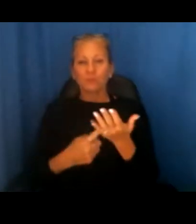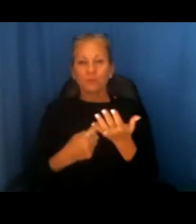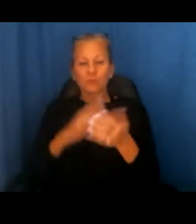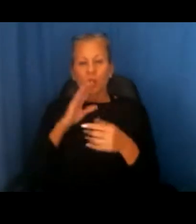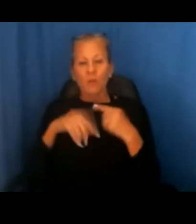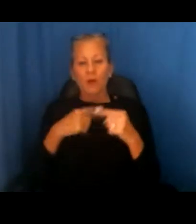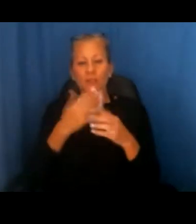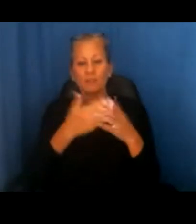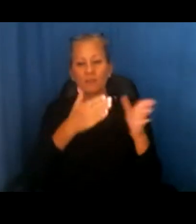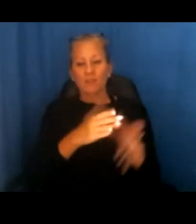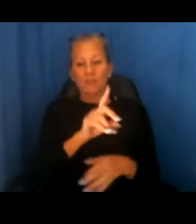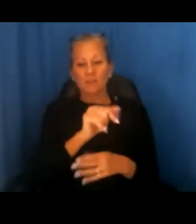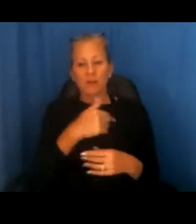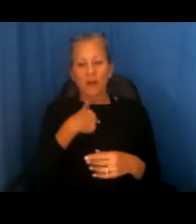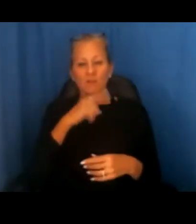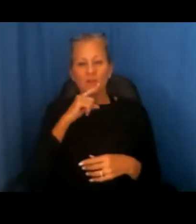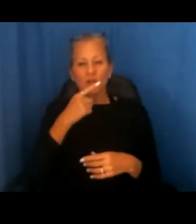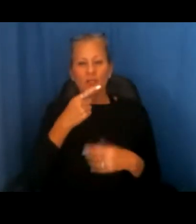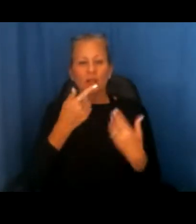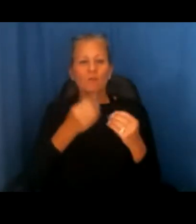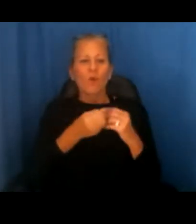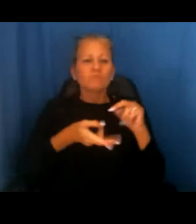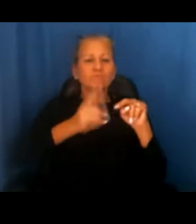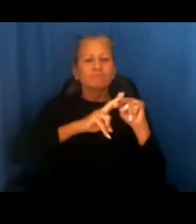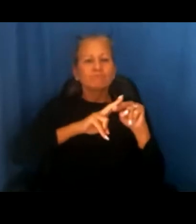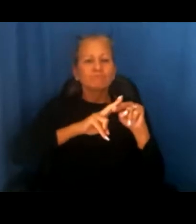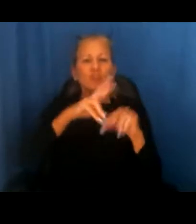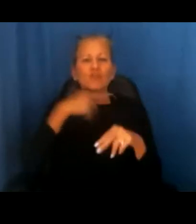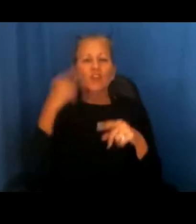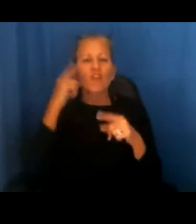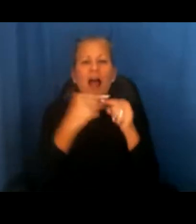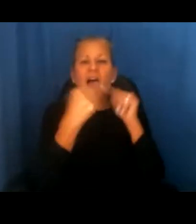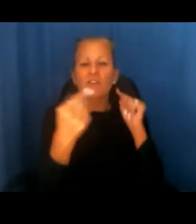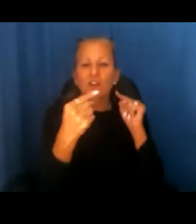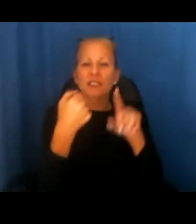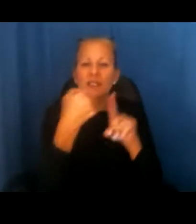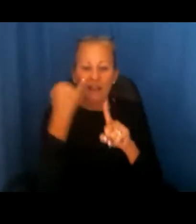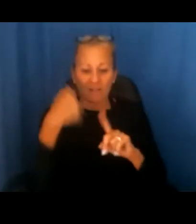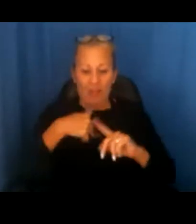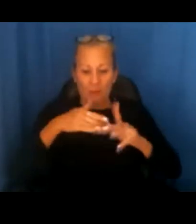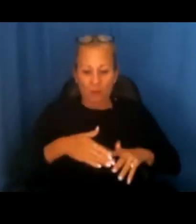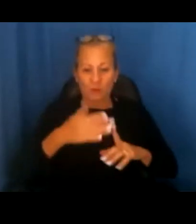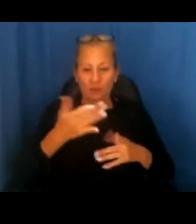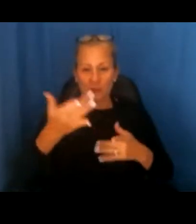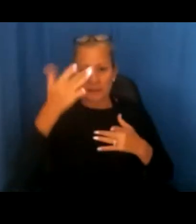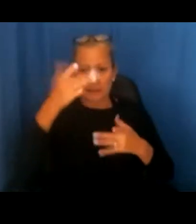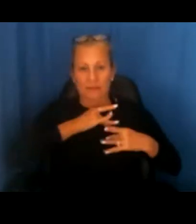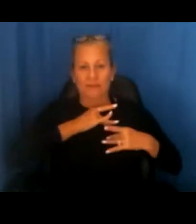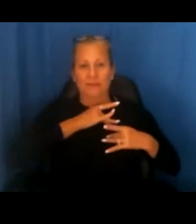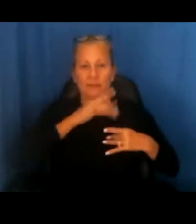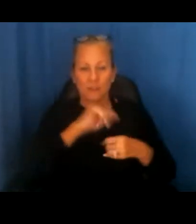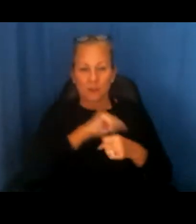with disabilities having a heightened risk of adverse effects if they're infected with COVID-19.